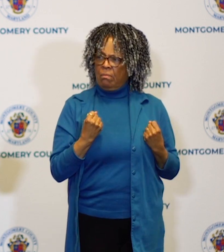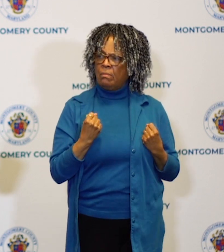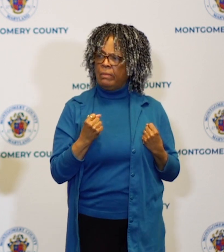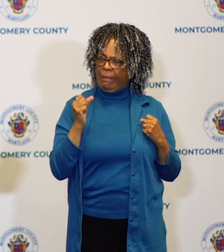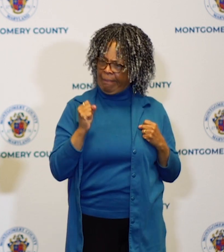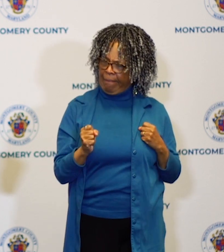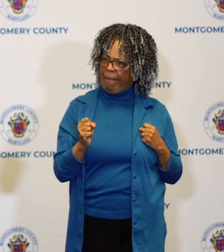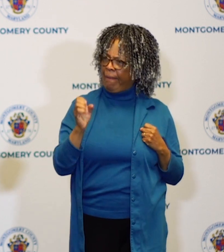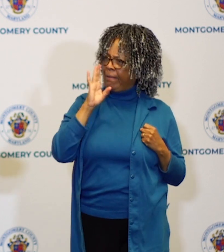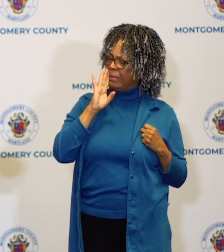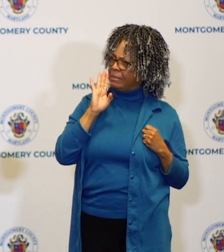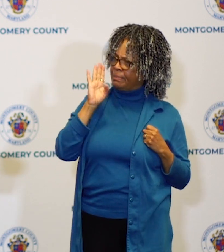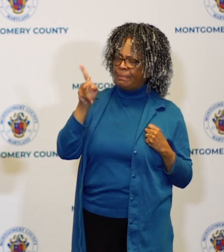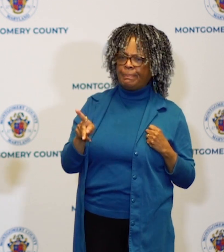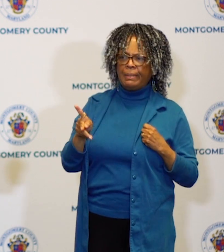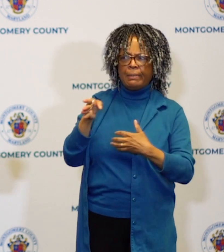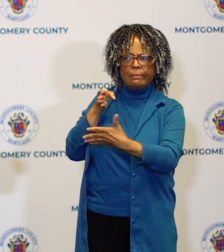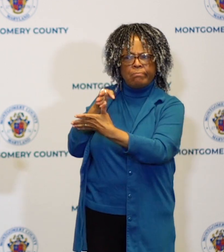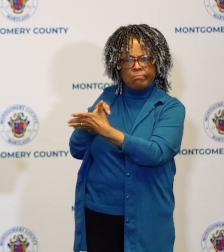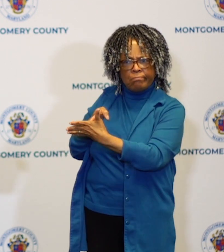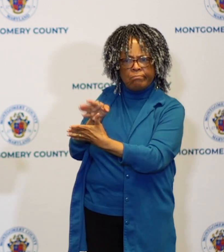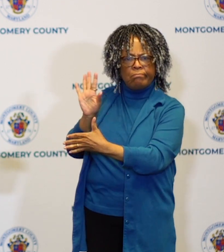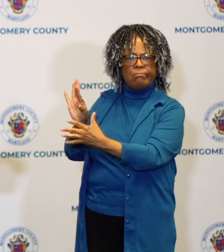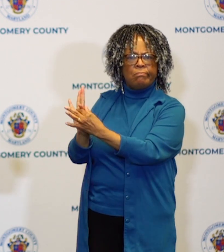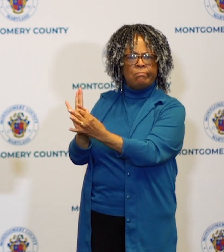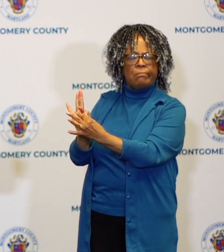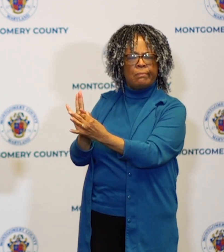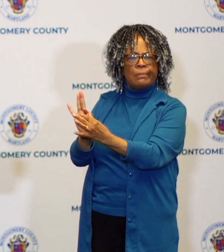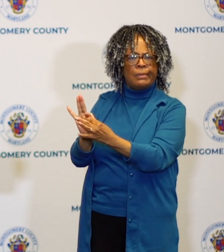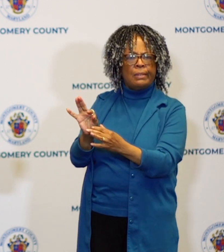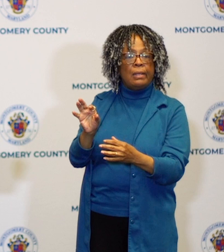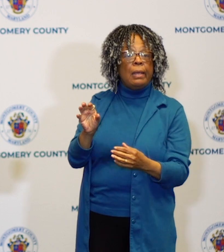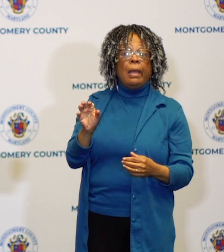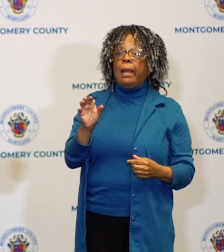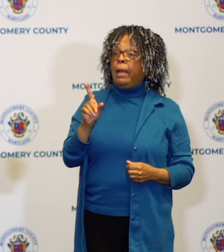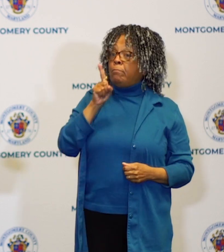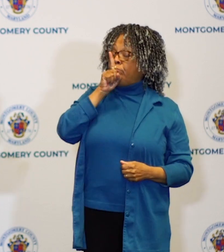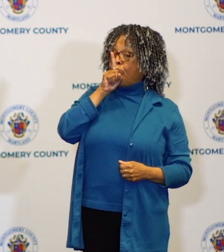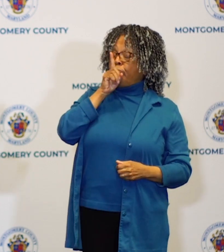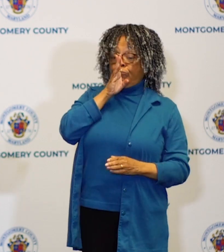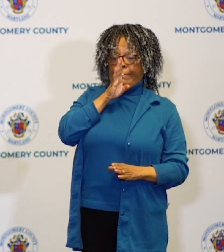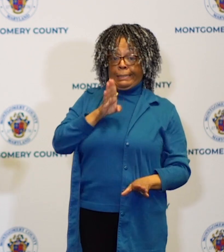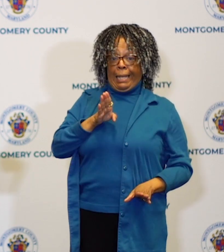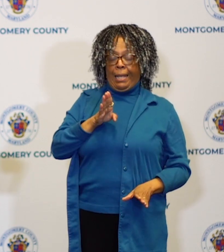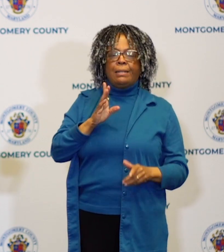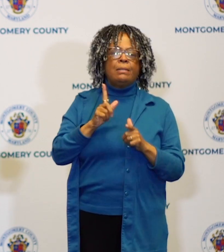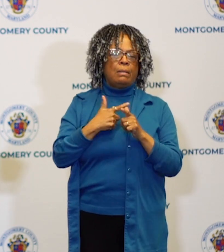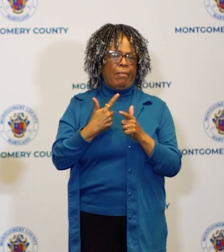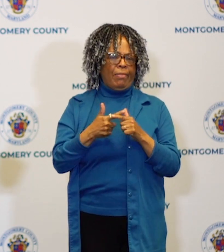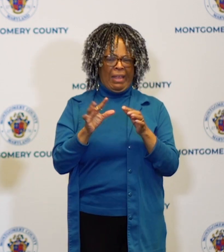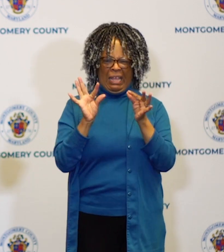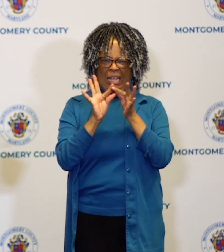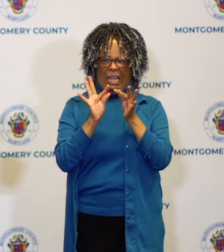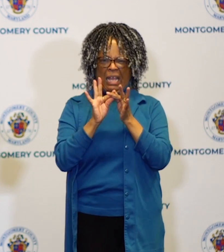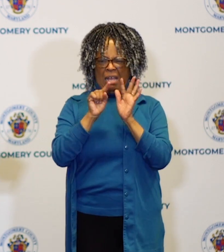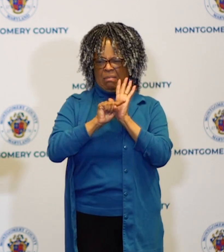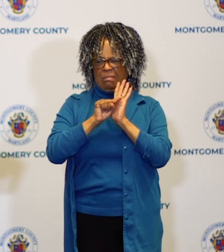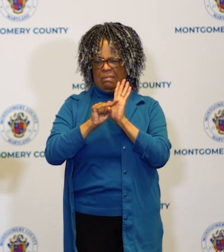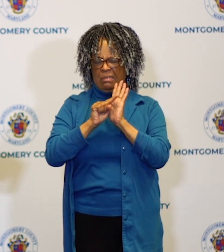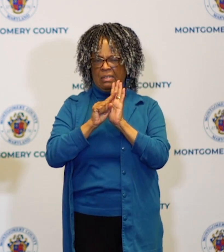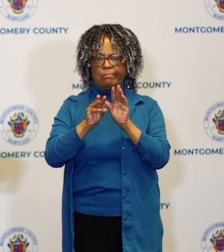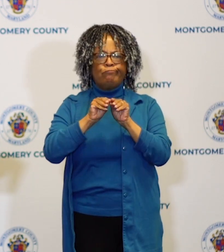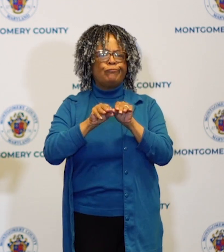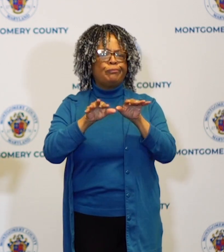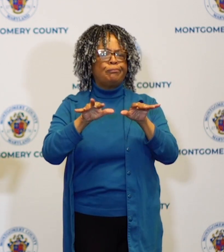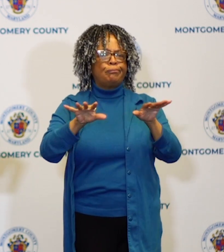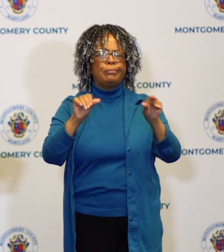if people don't hear that it just becomes part of the normal channel just one more idea in the sea of ideas and all ideas are